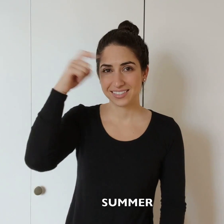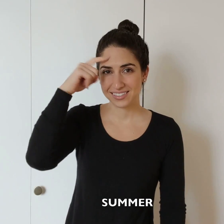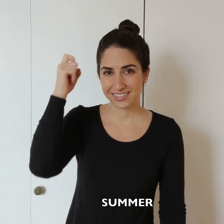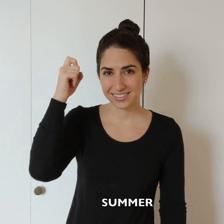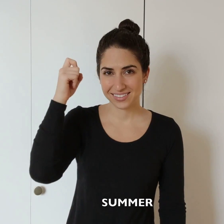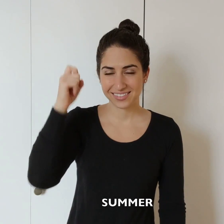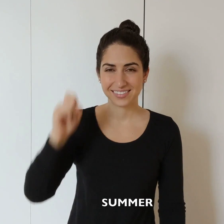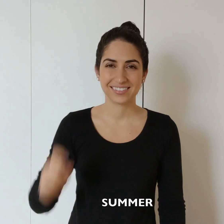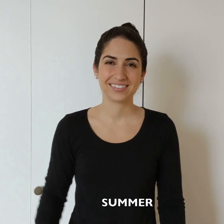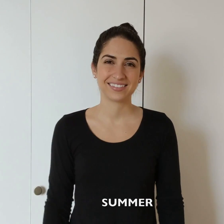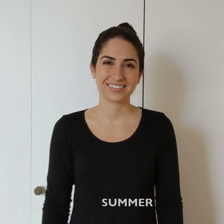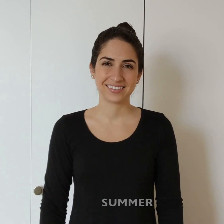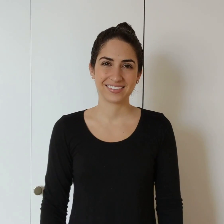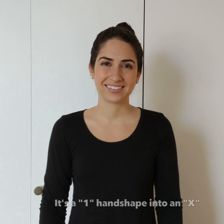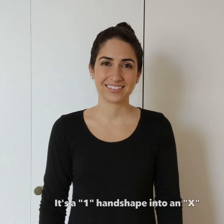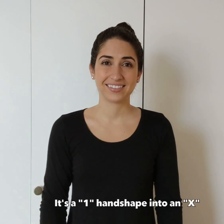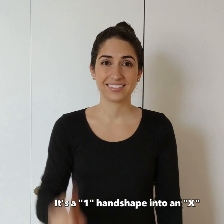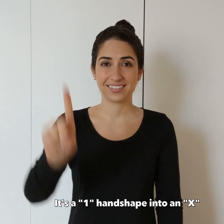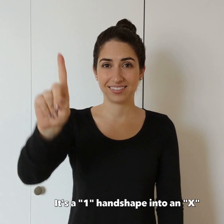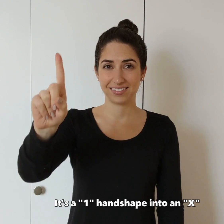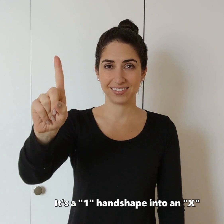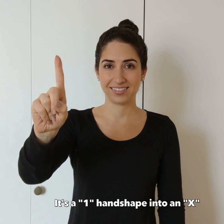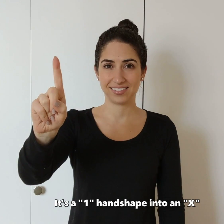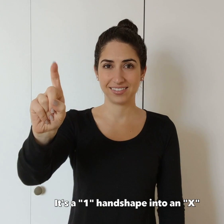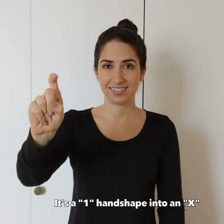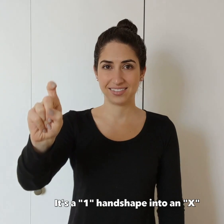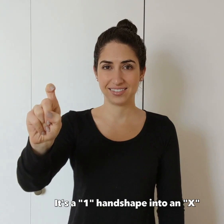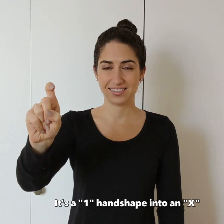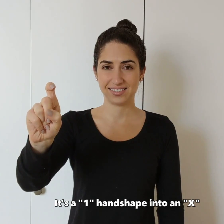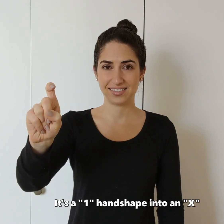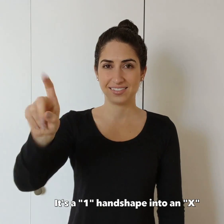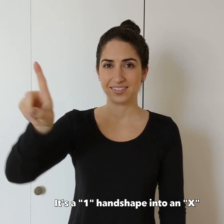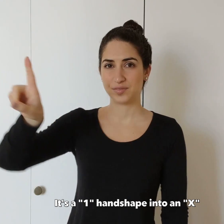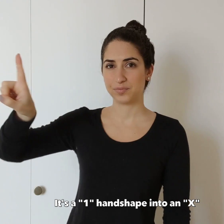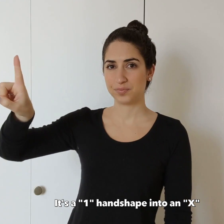SUMMER. it's a one-hand shape into an X.